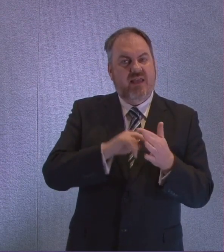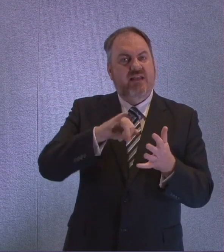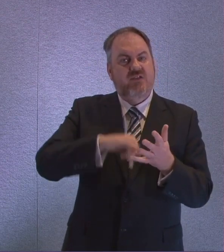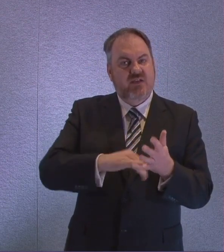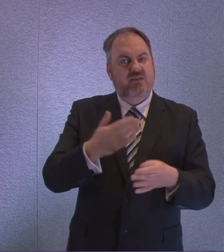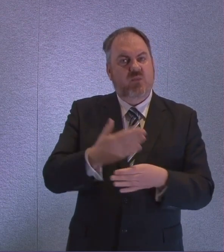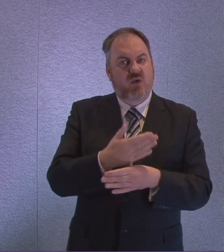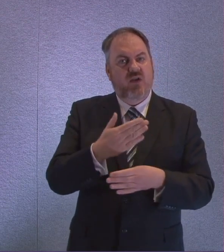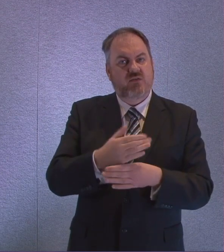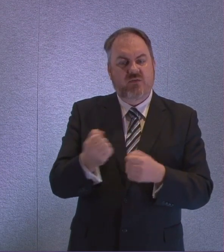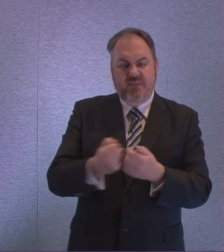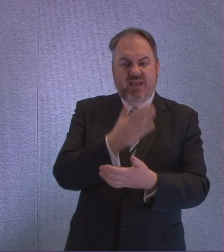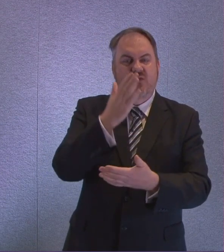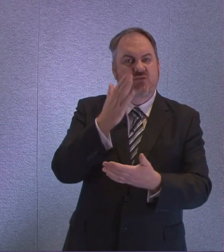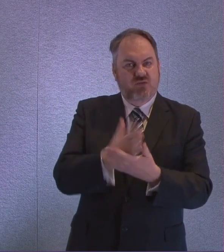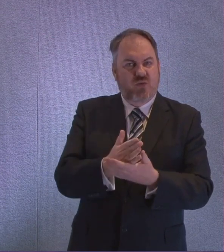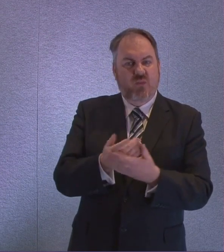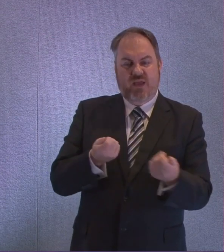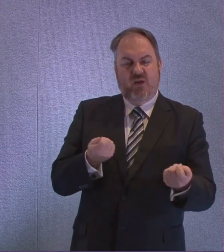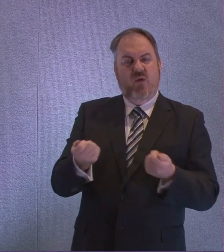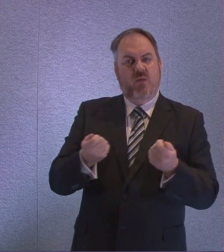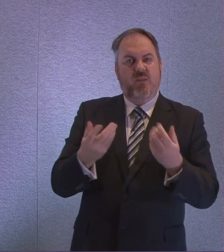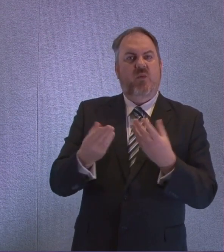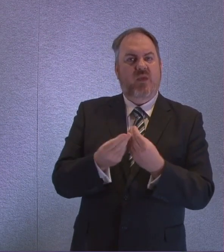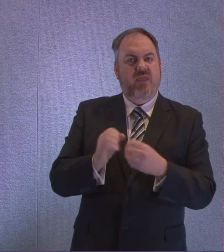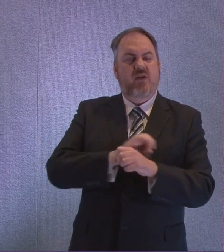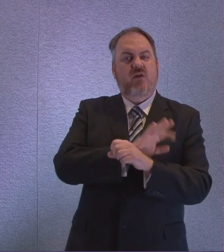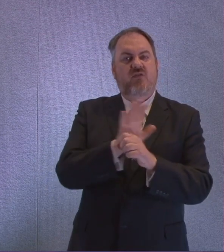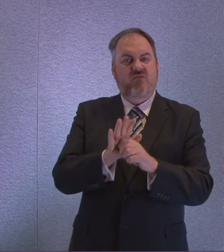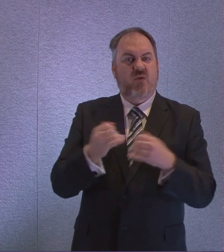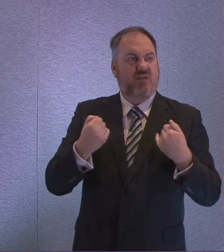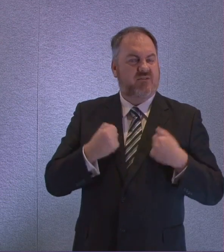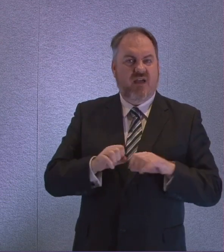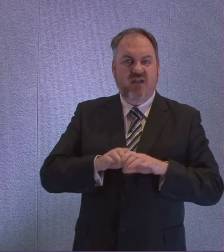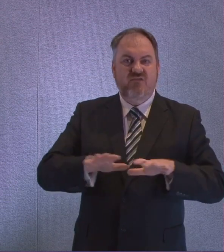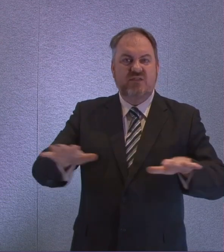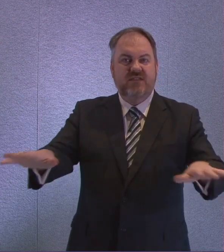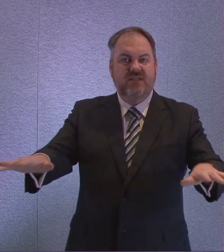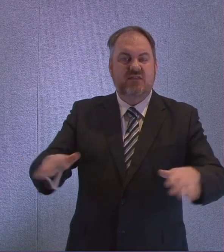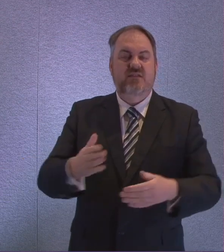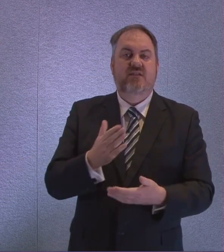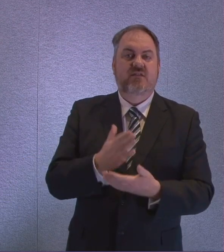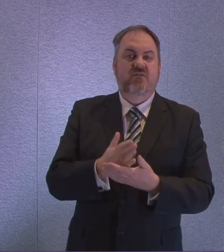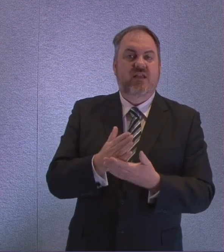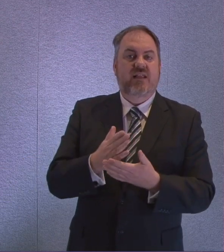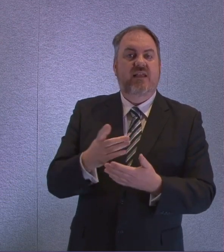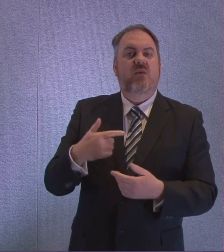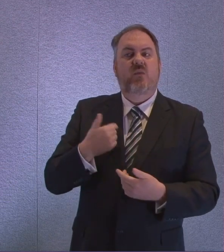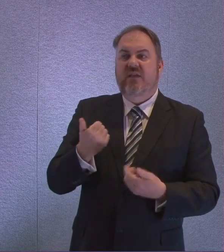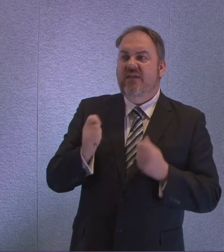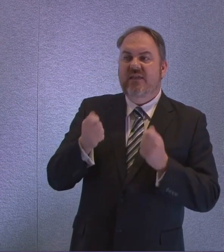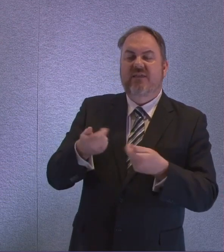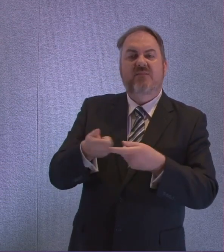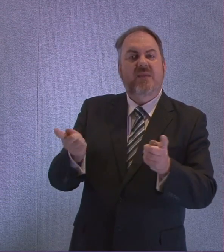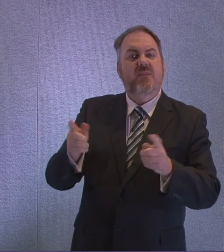to ensure that it can deal with the coronavirus challenge and that is about caring for and treating patients when they need it and in the best way possible